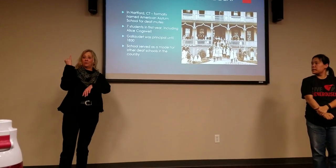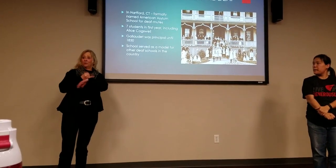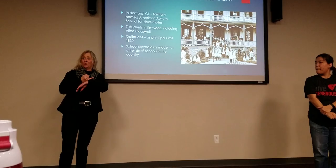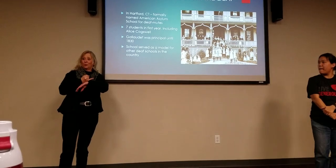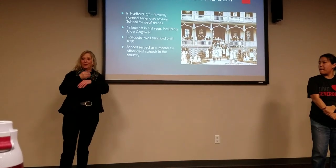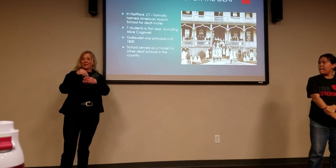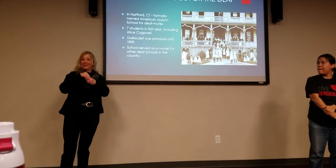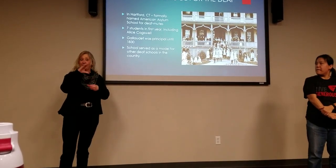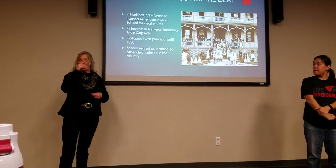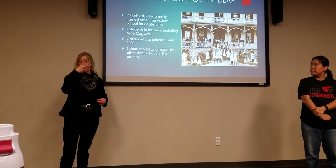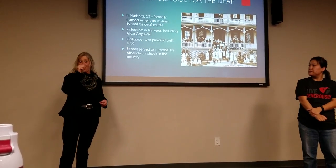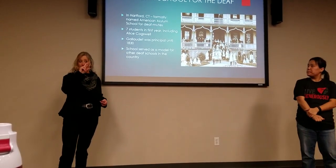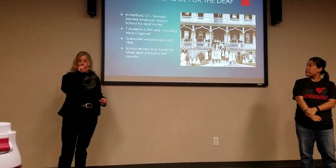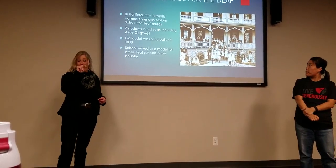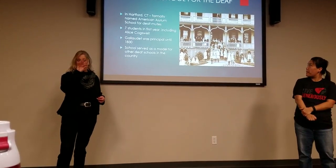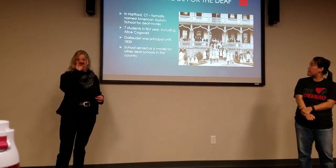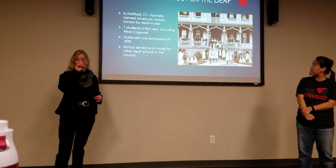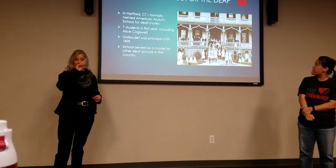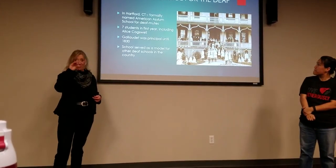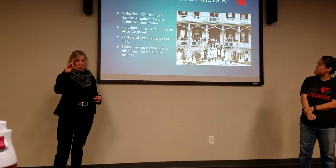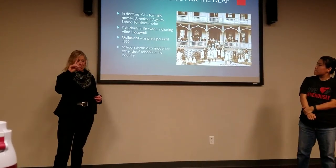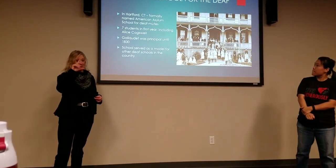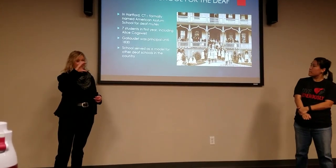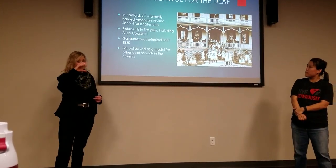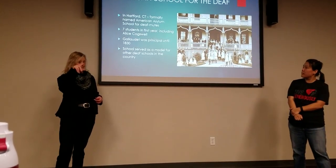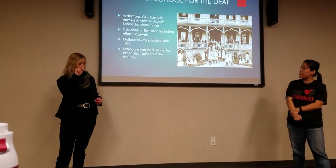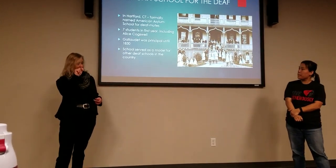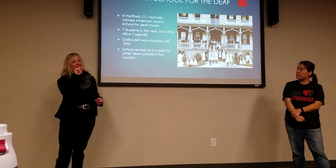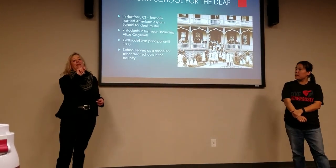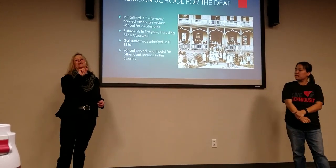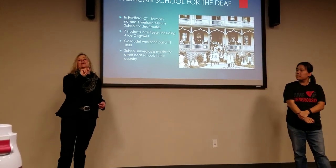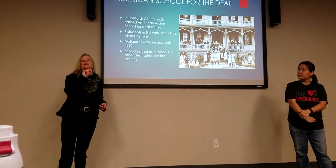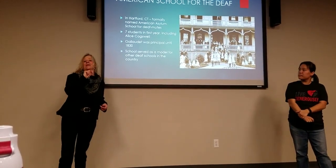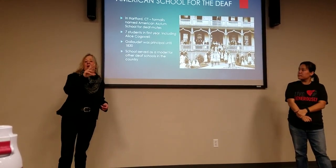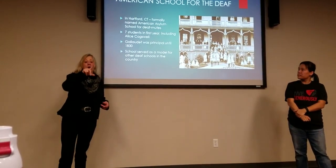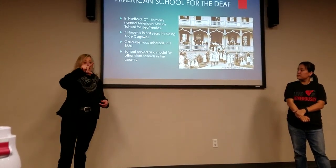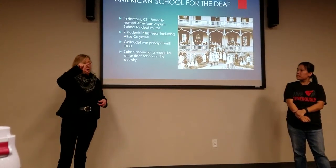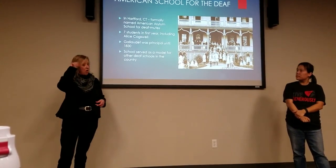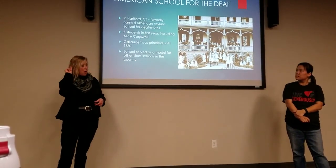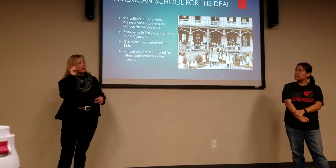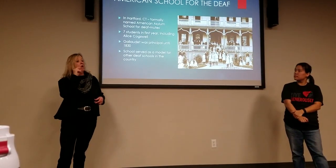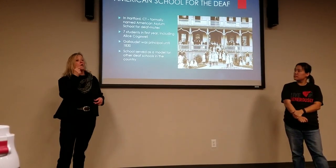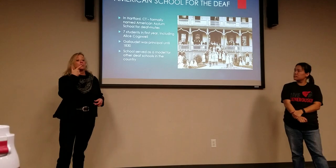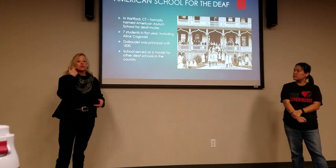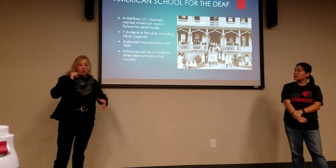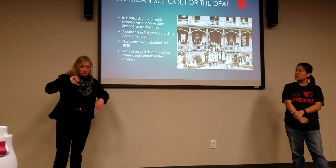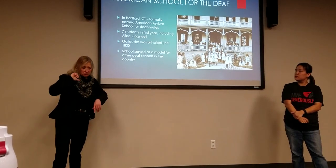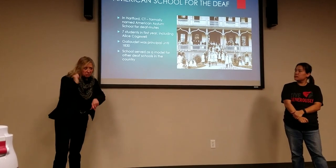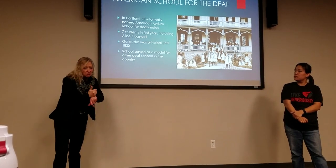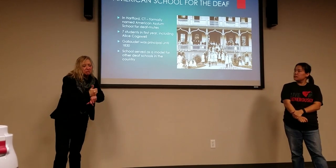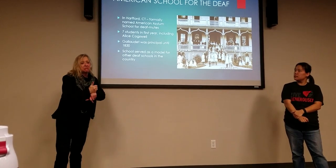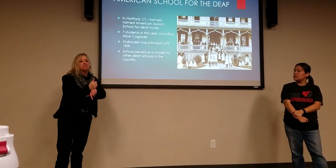Upon arrival, they established the first American School for the Deaf in Hartford, Connecticut.